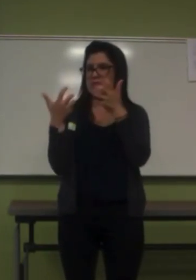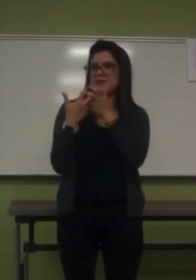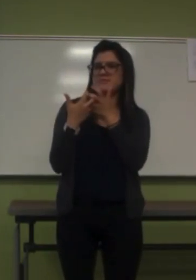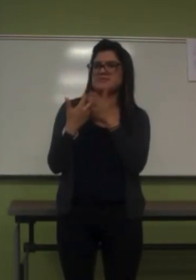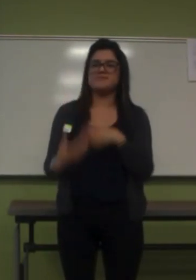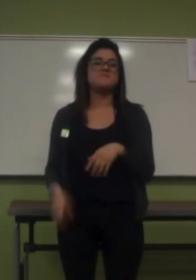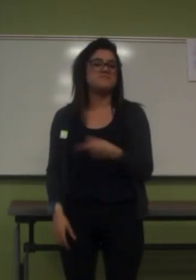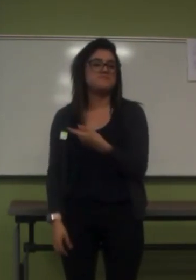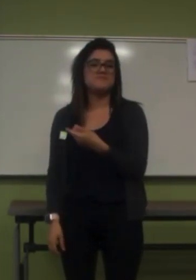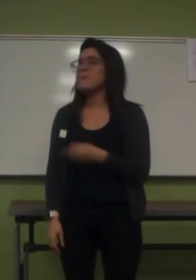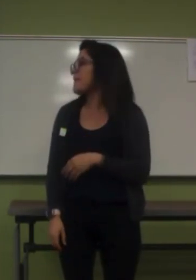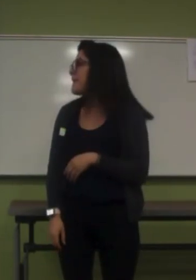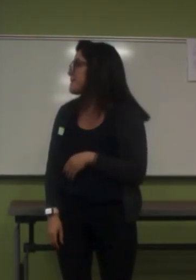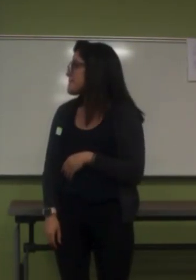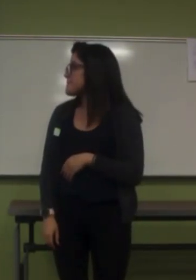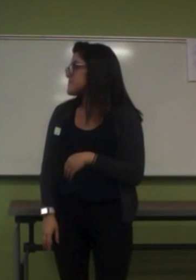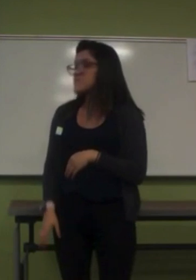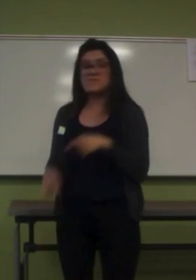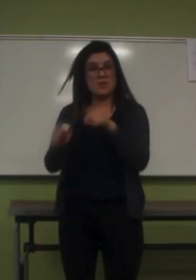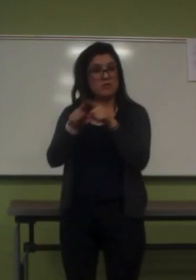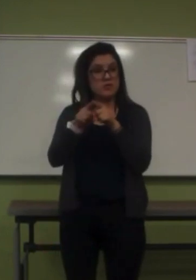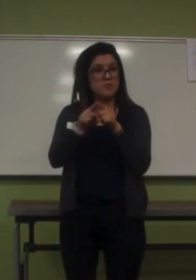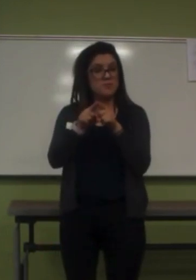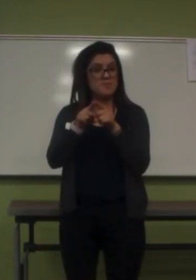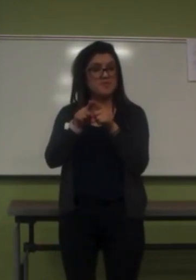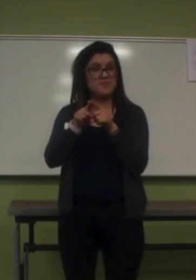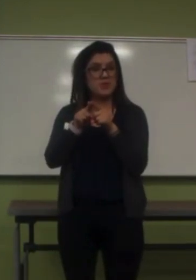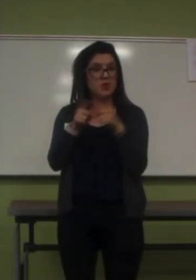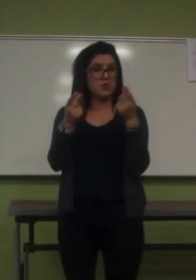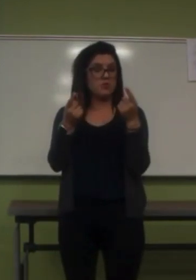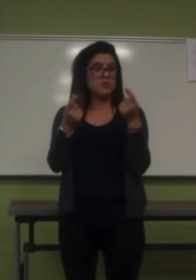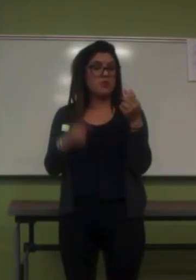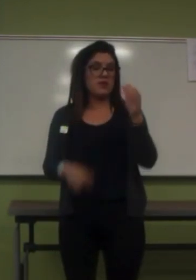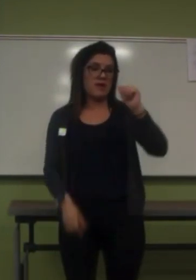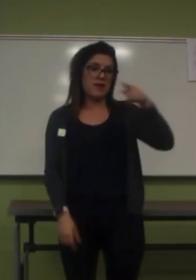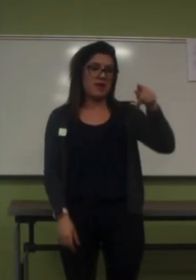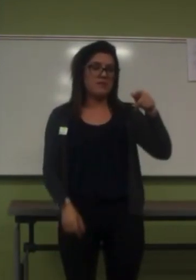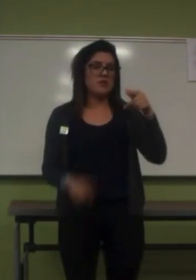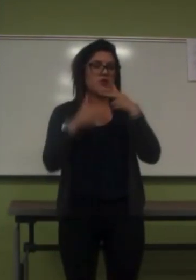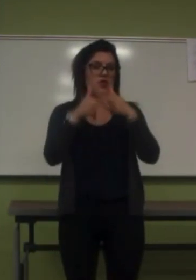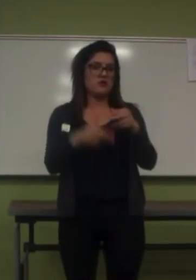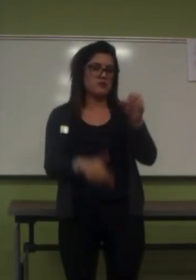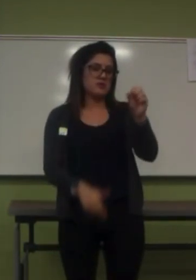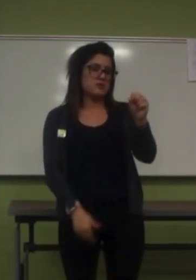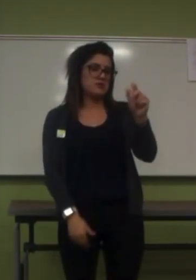So, not only did we have that, but we had an app called SkyView.